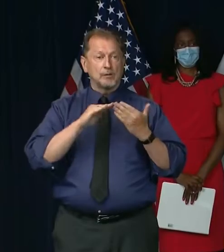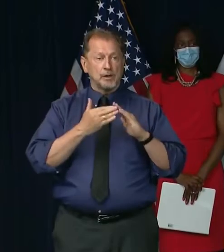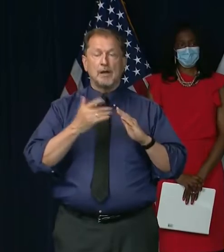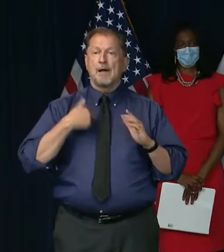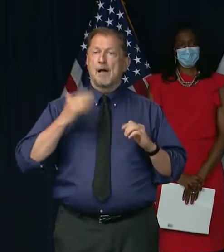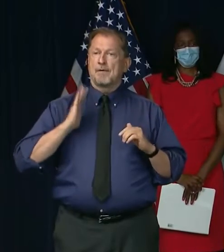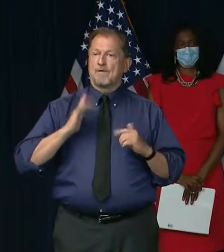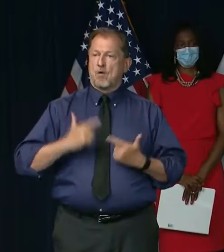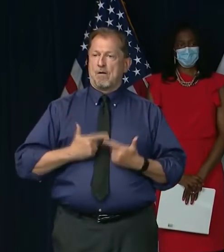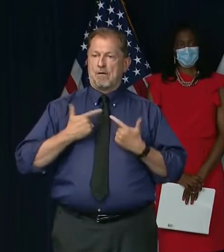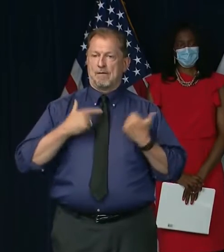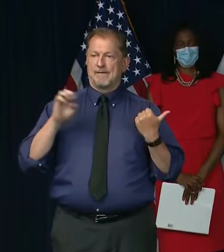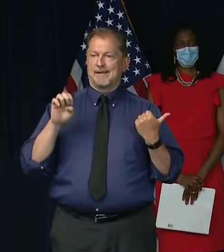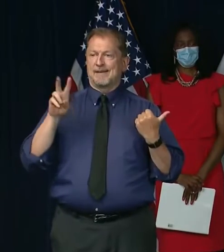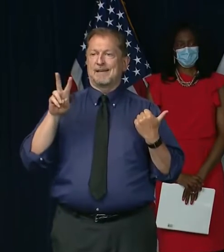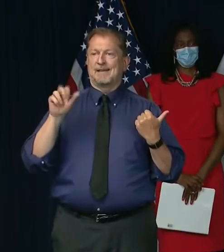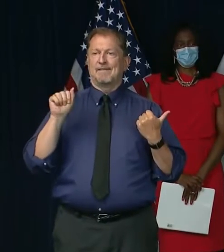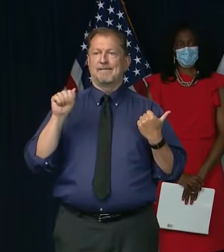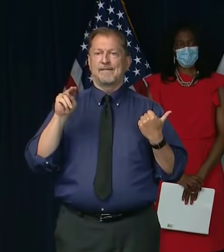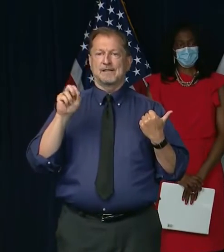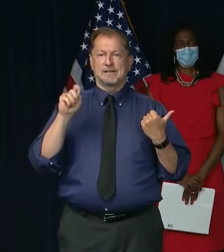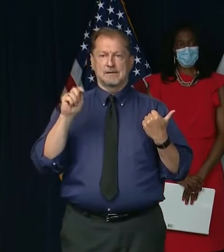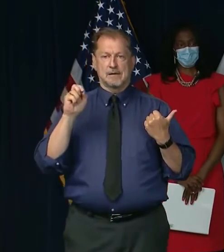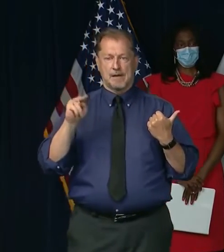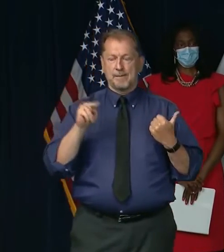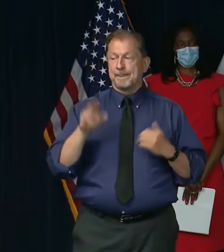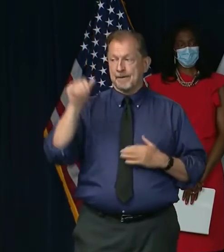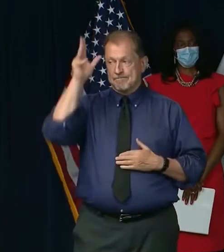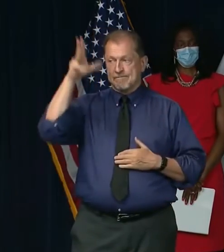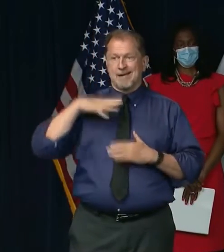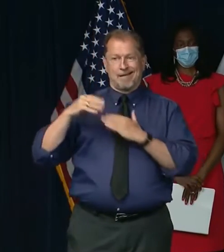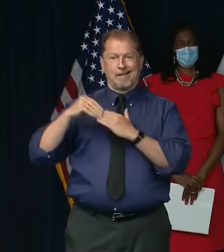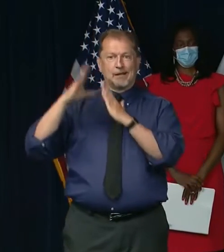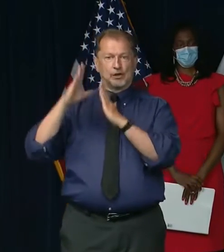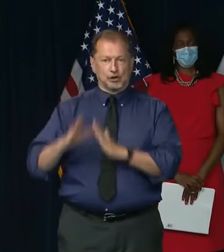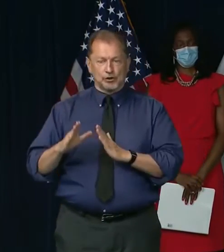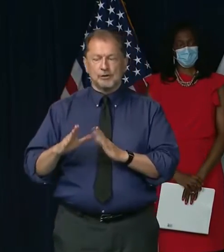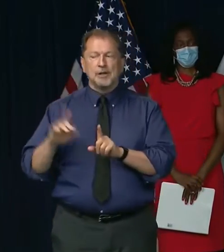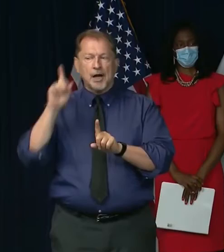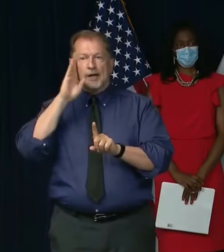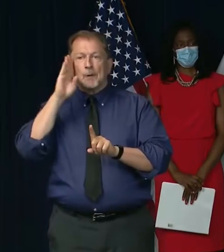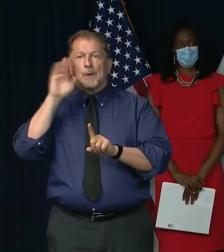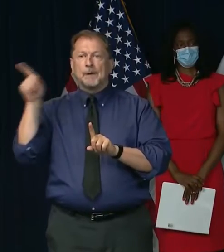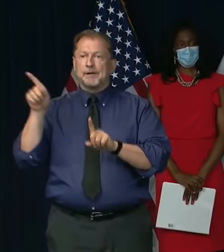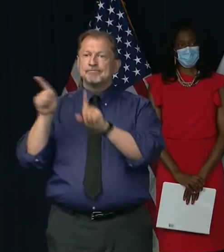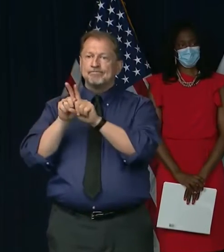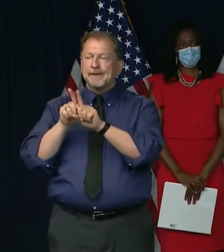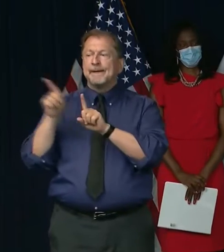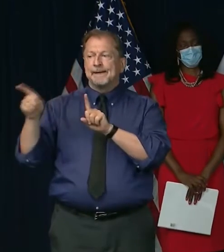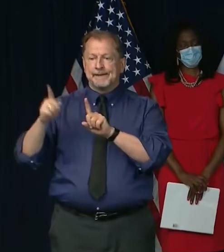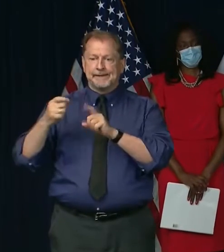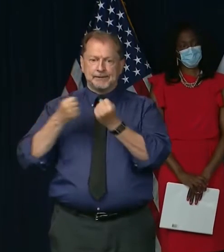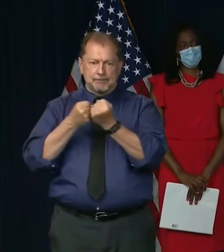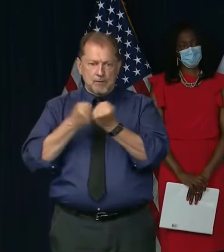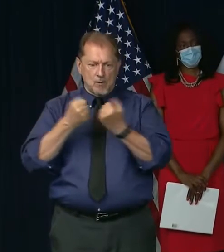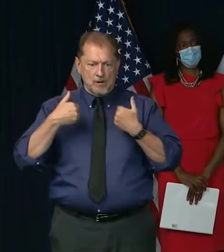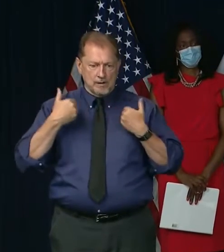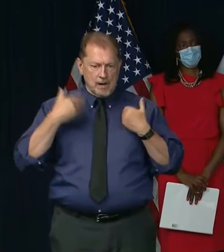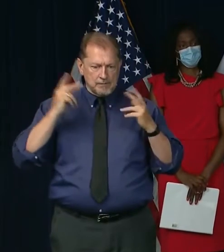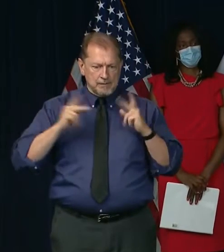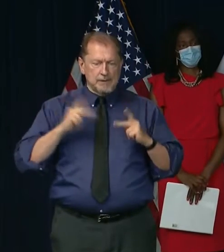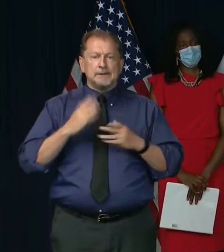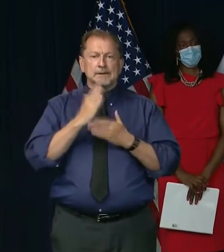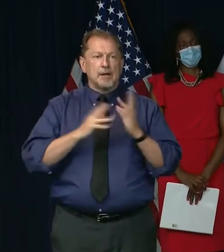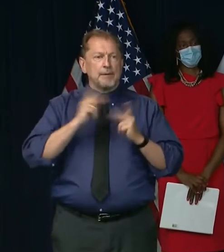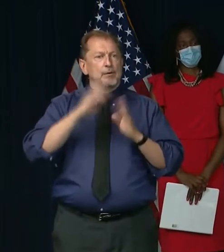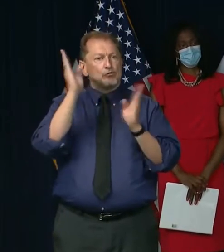live in Evanston. And he was a real leader in Evanston, somebody who cared deeply about young people, in particular those who had gotten in trouble,